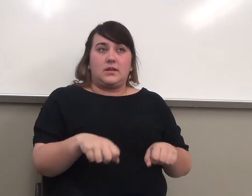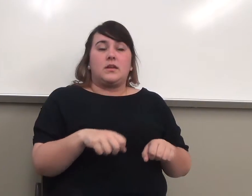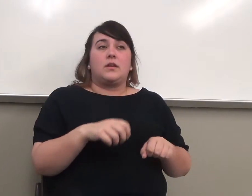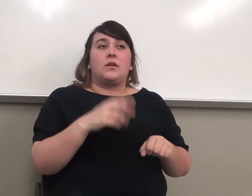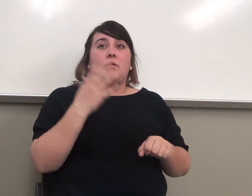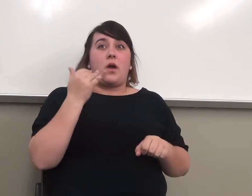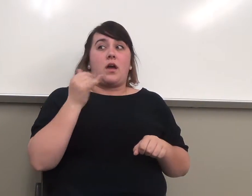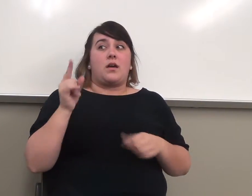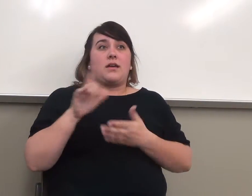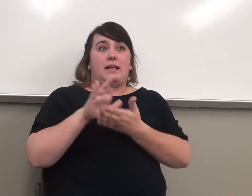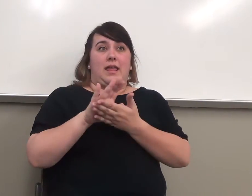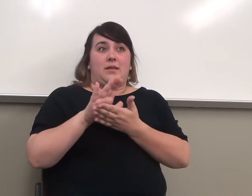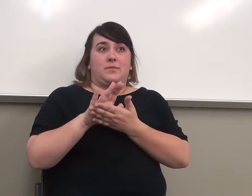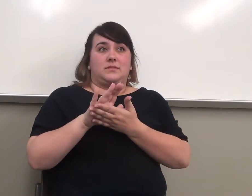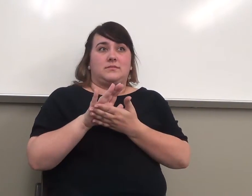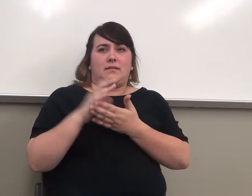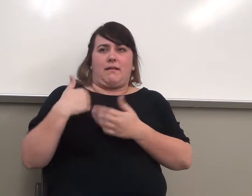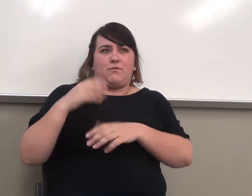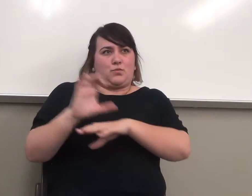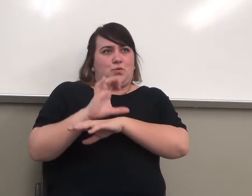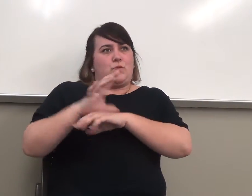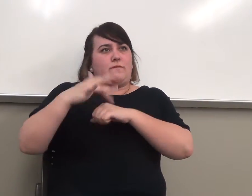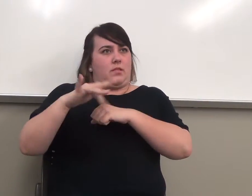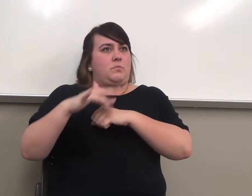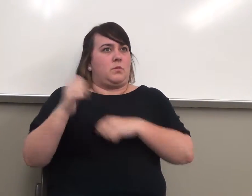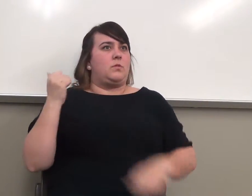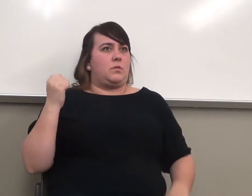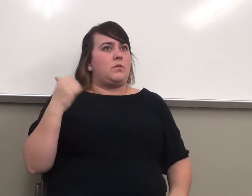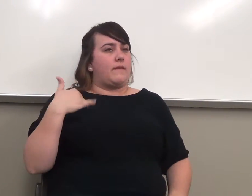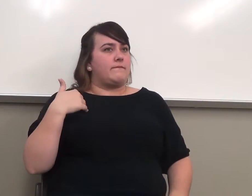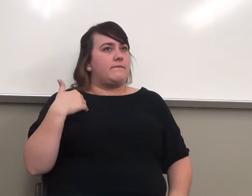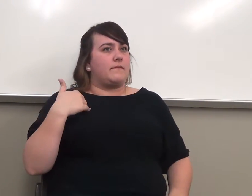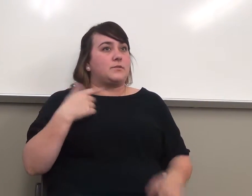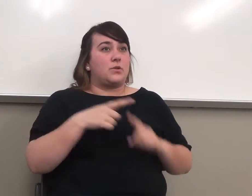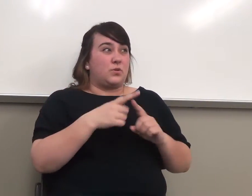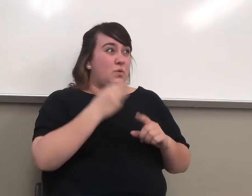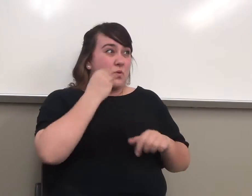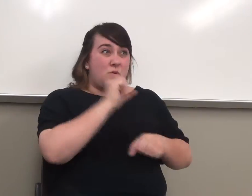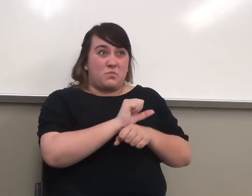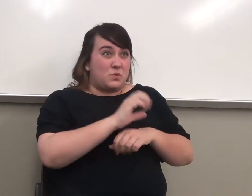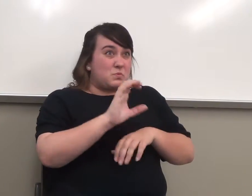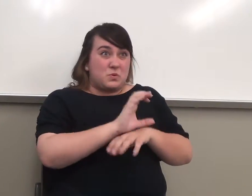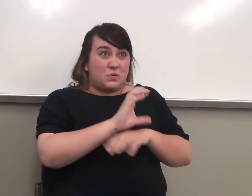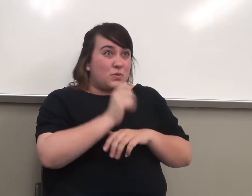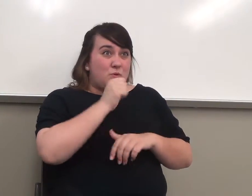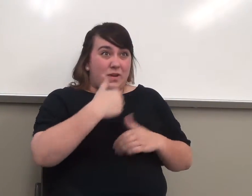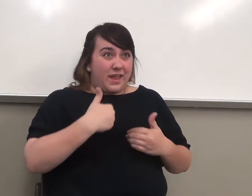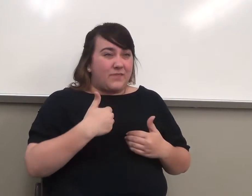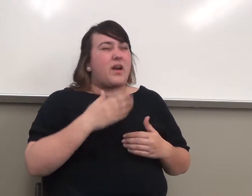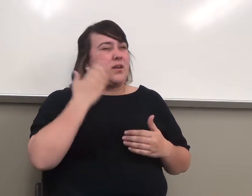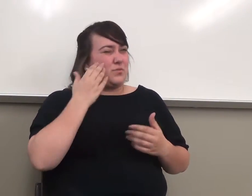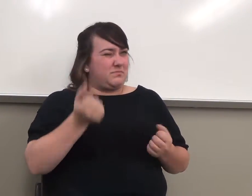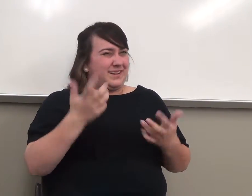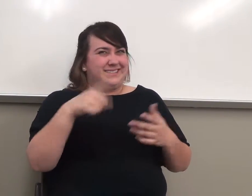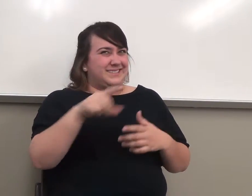makes computers available to you. So even if you don't have a computer at home, which I know many students don't,